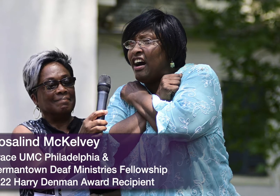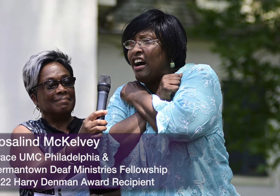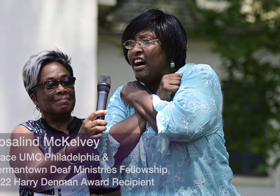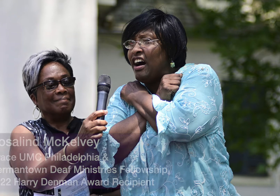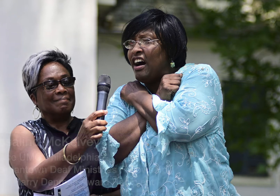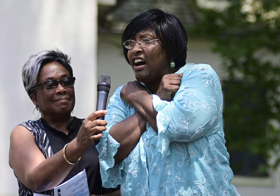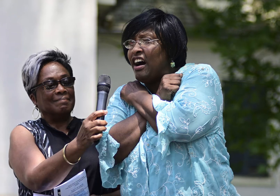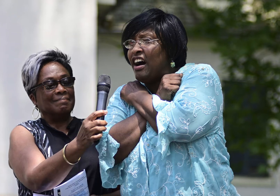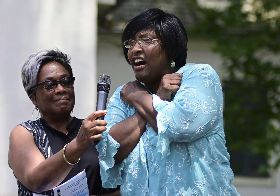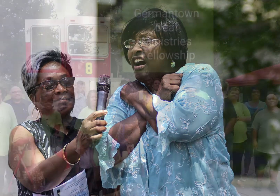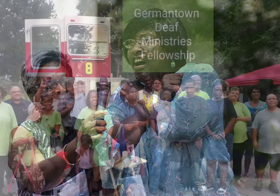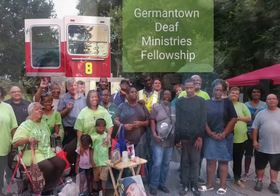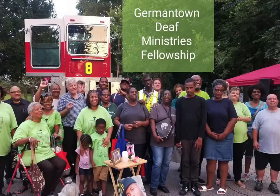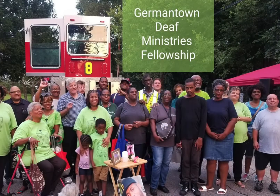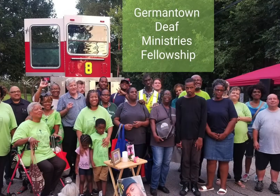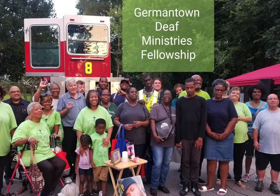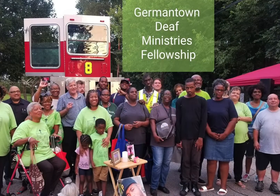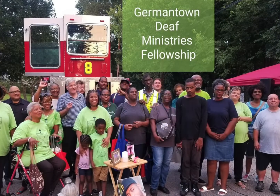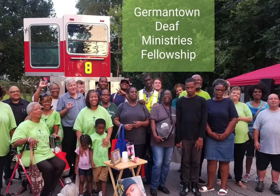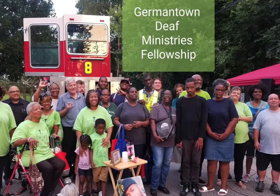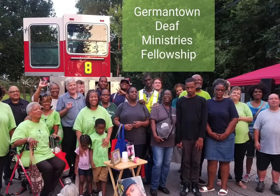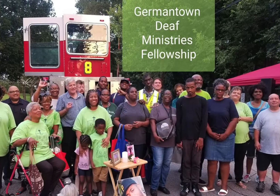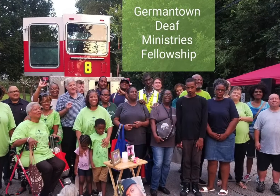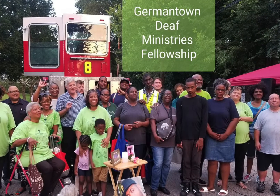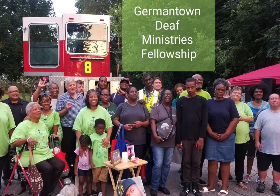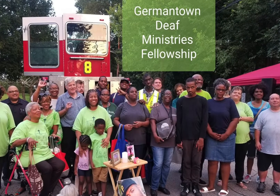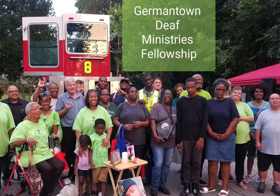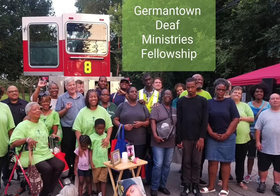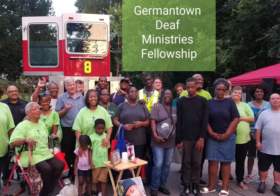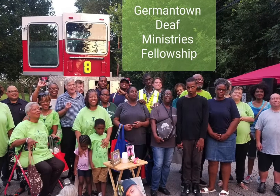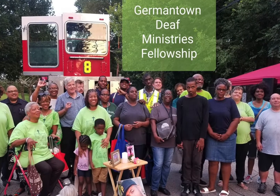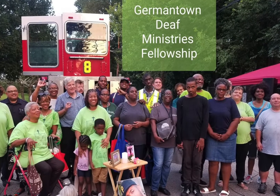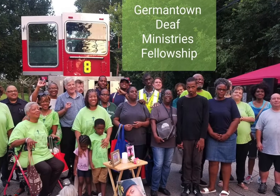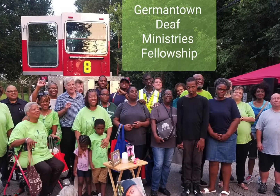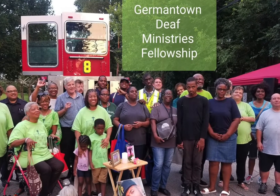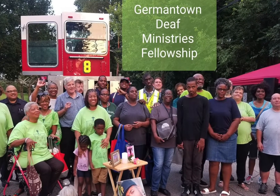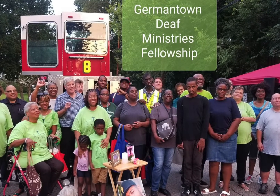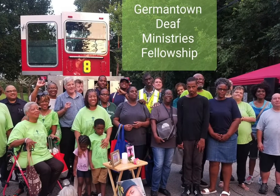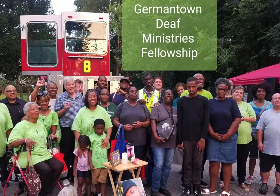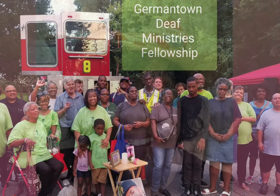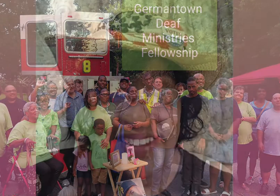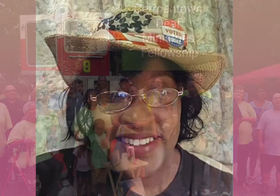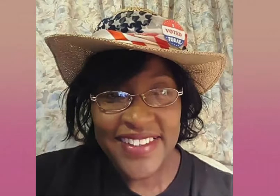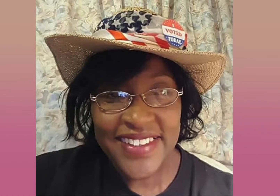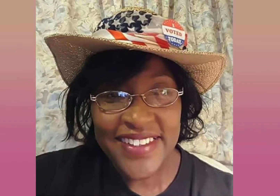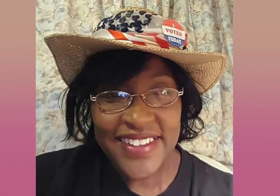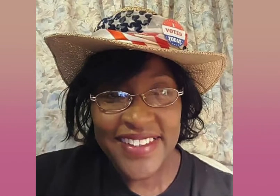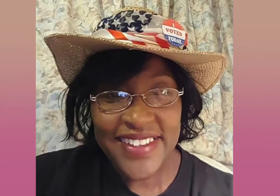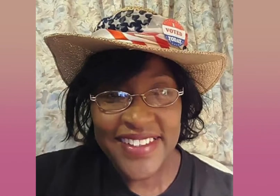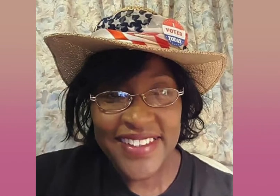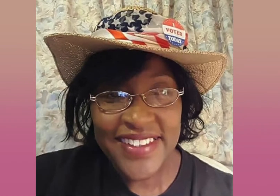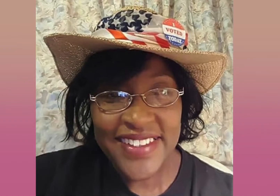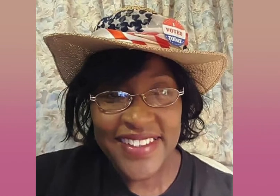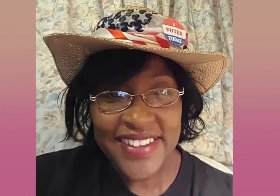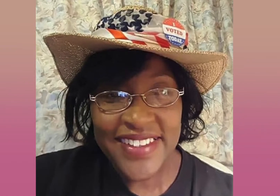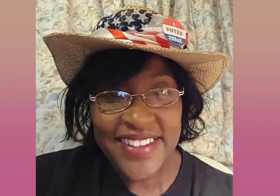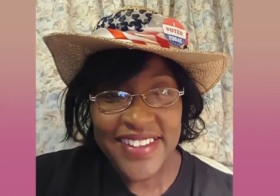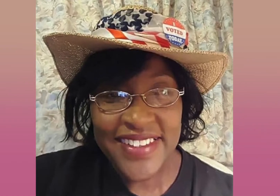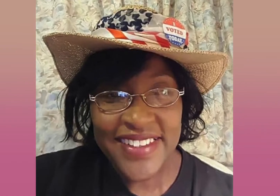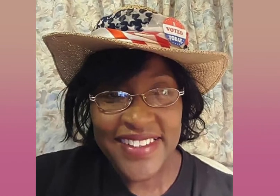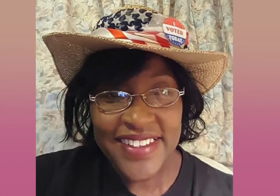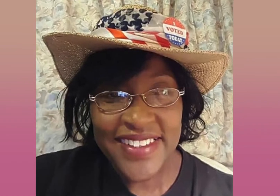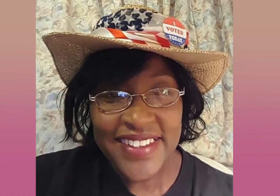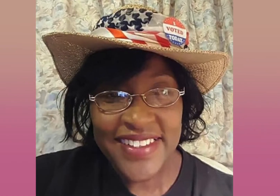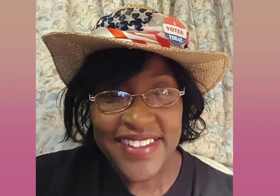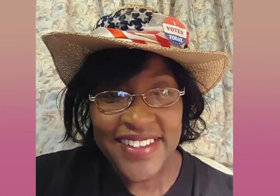Rosalyn is being recognized for her innovative ministry with the Deaf community, which allows her